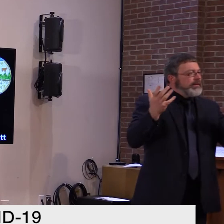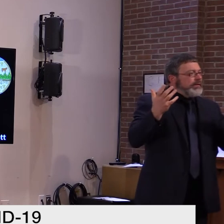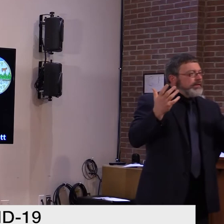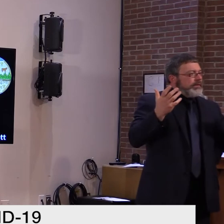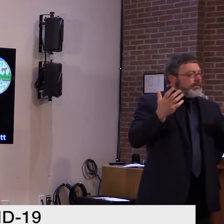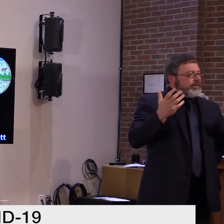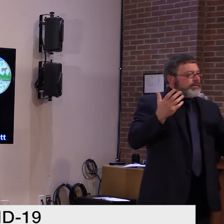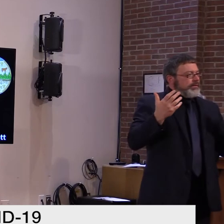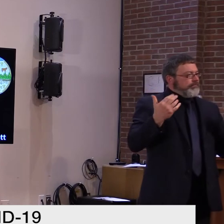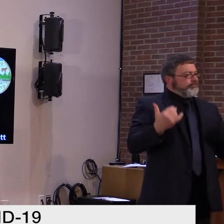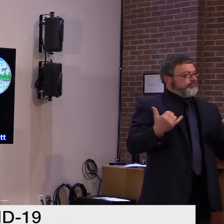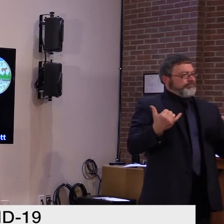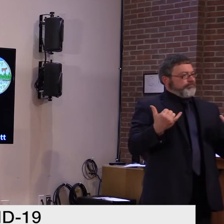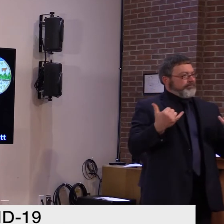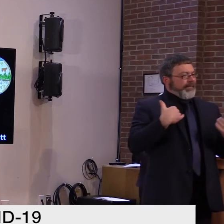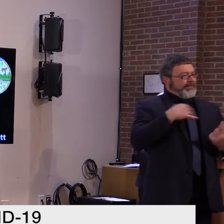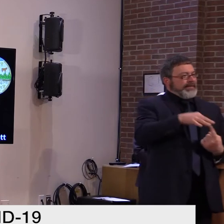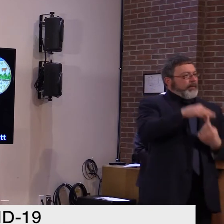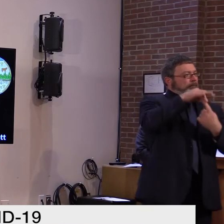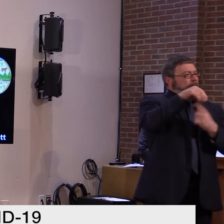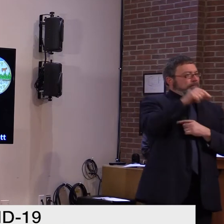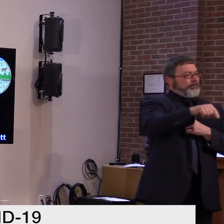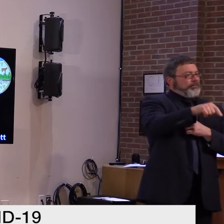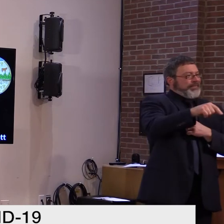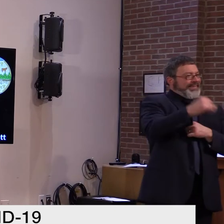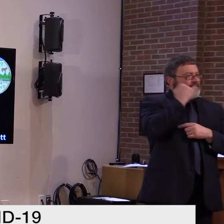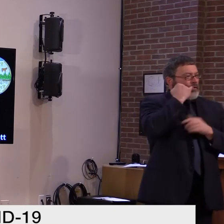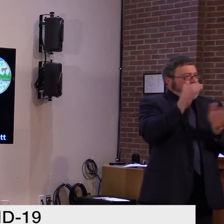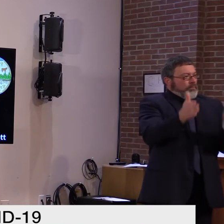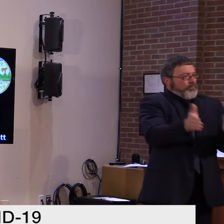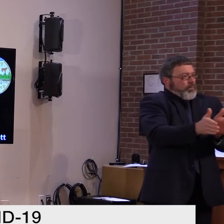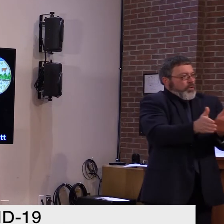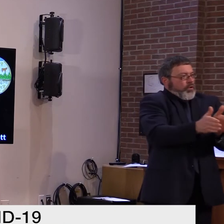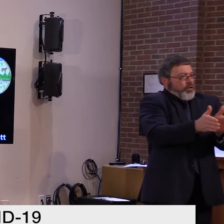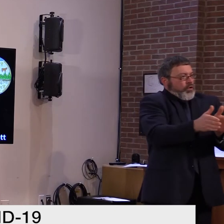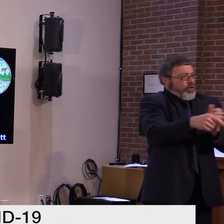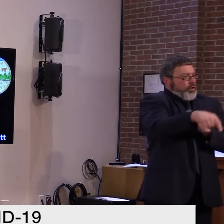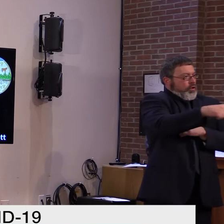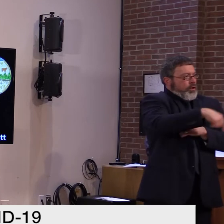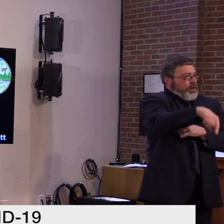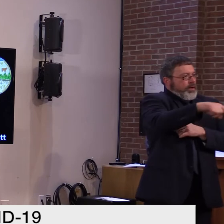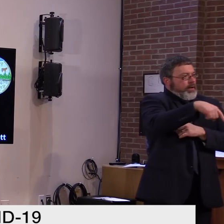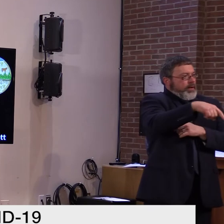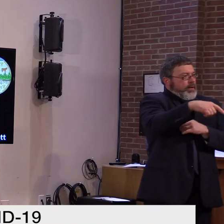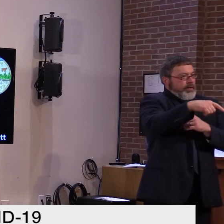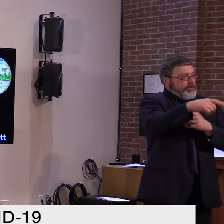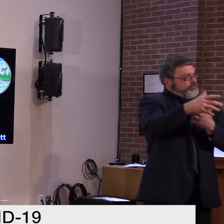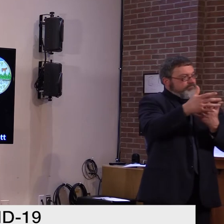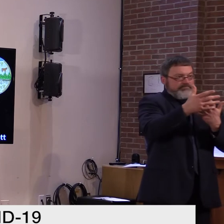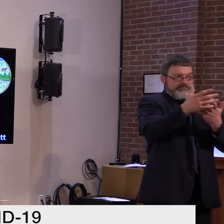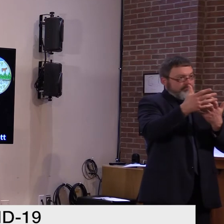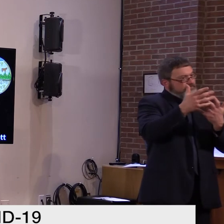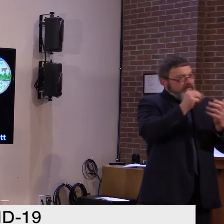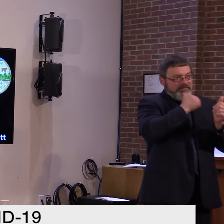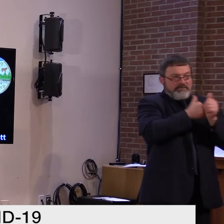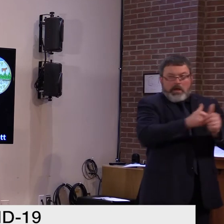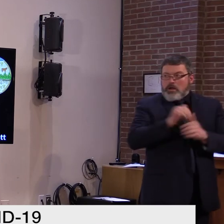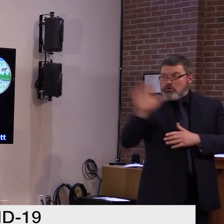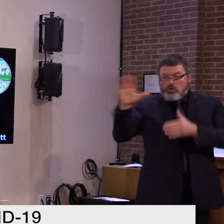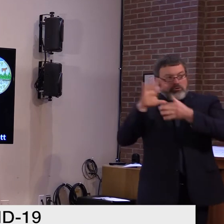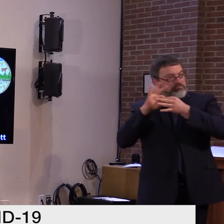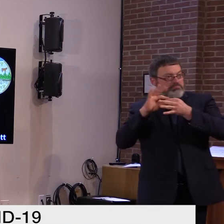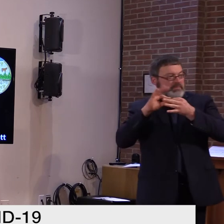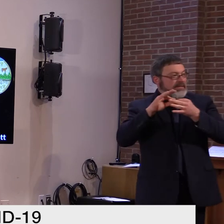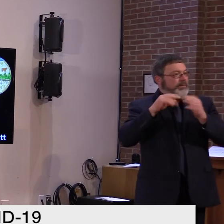they don't comply or we continue to see cases go up, I guess, what help will be there for those restaurants and